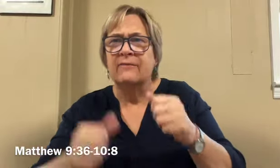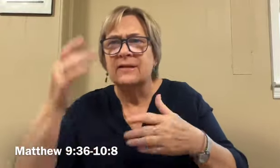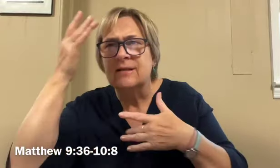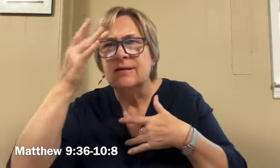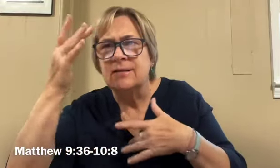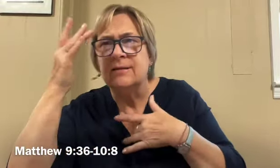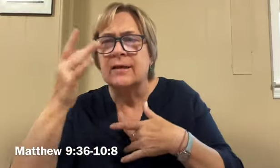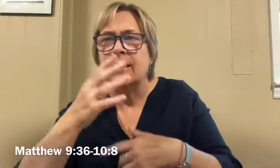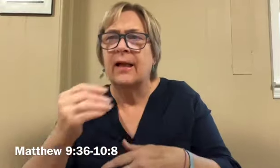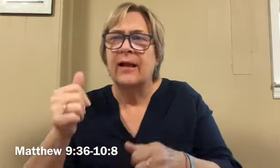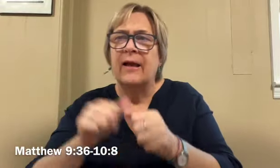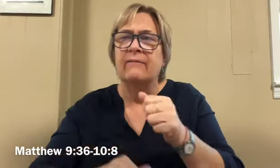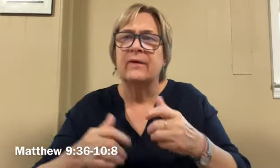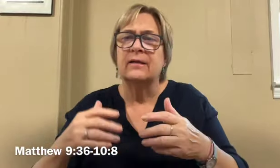and every illness.